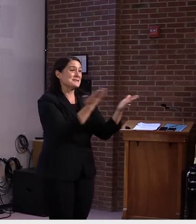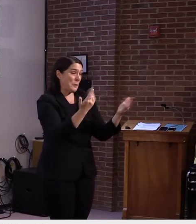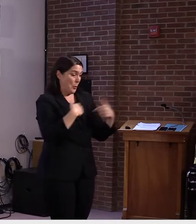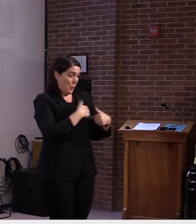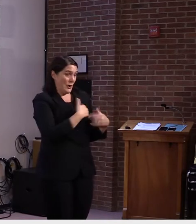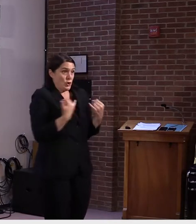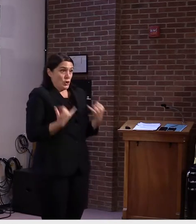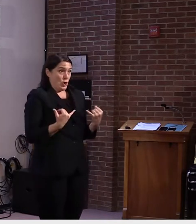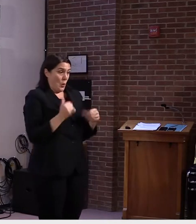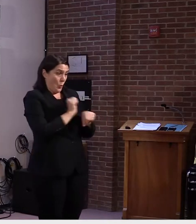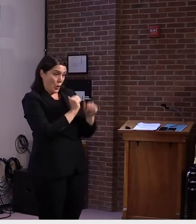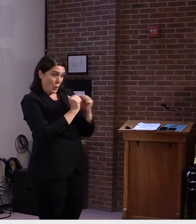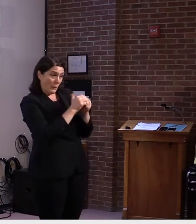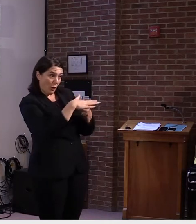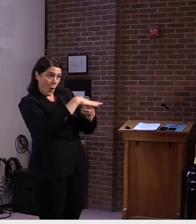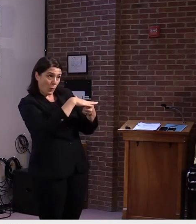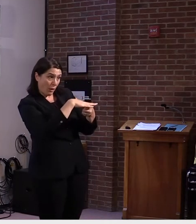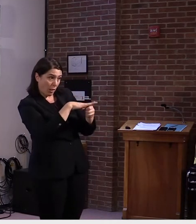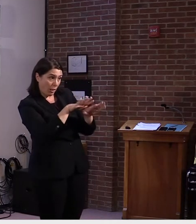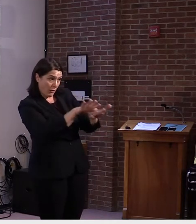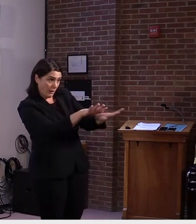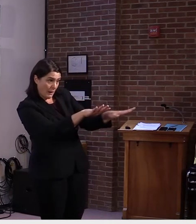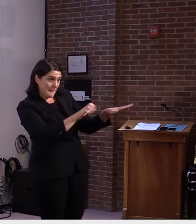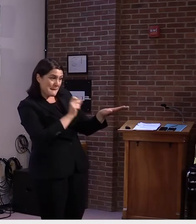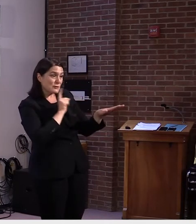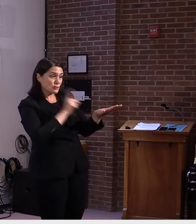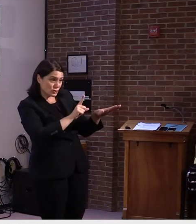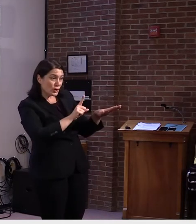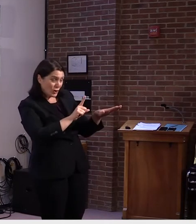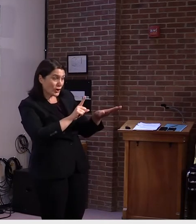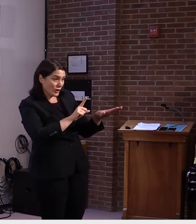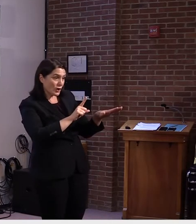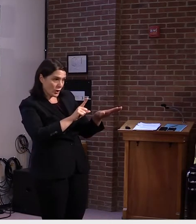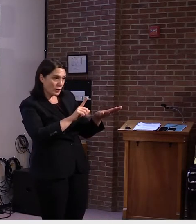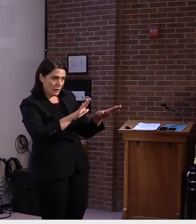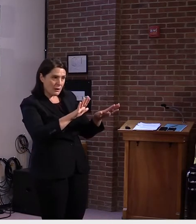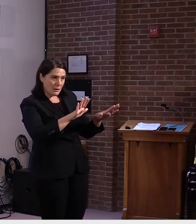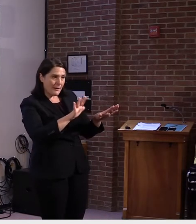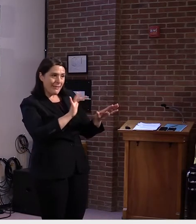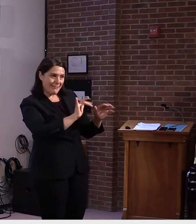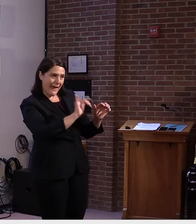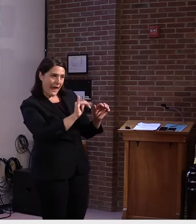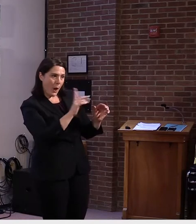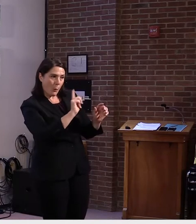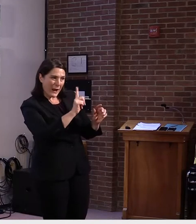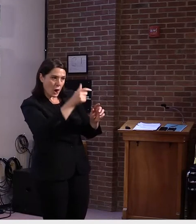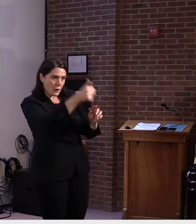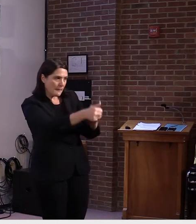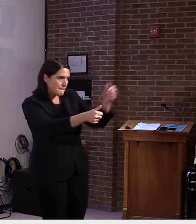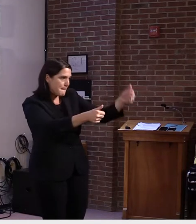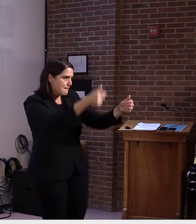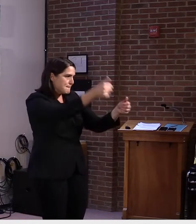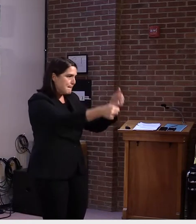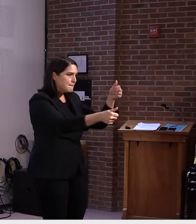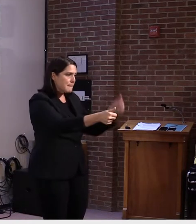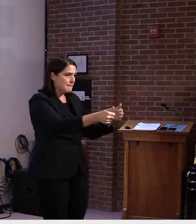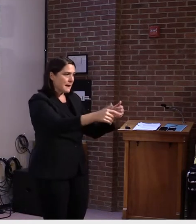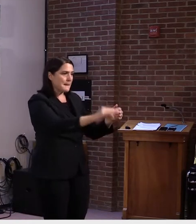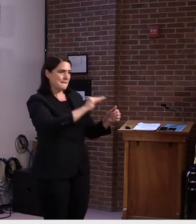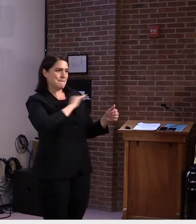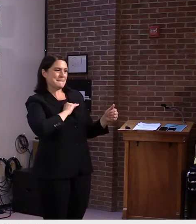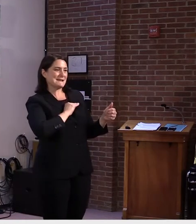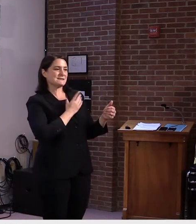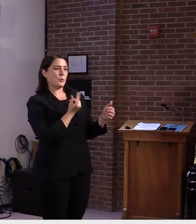we will try to make sure that the distribution is, um, meets the needs of that particular